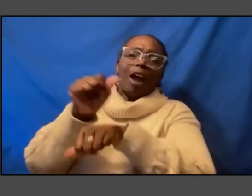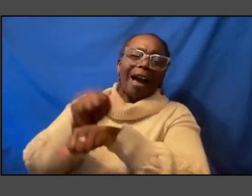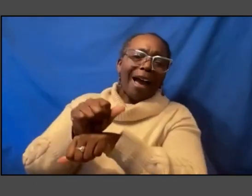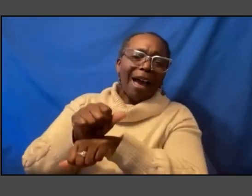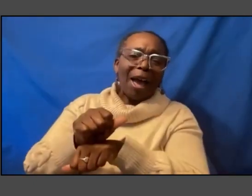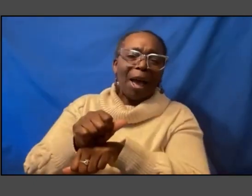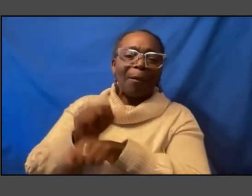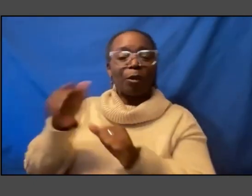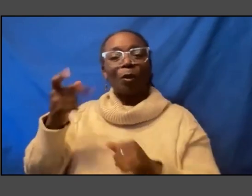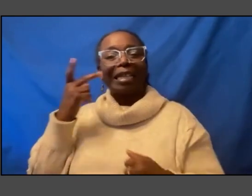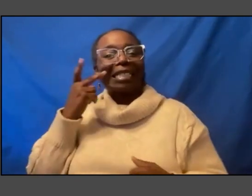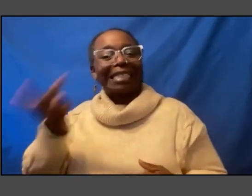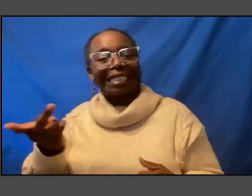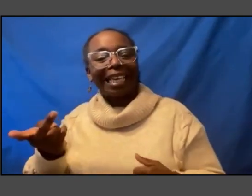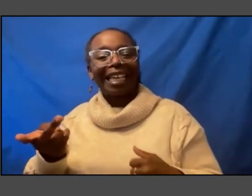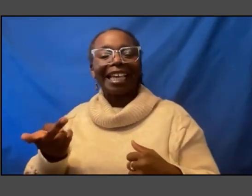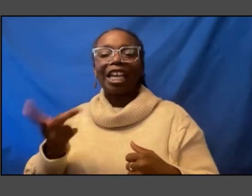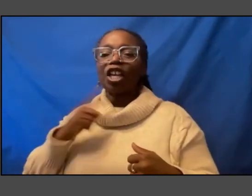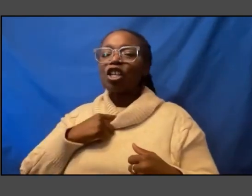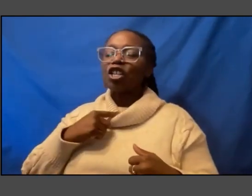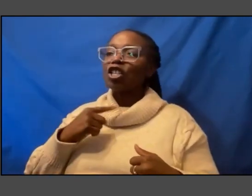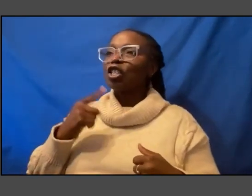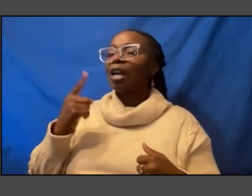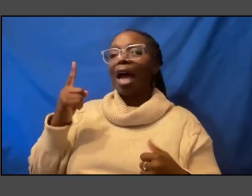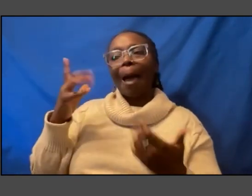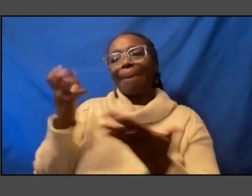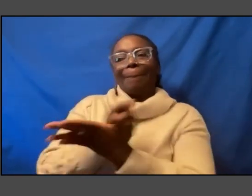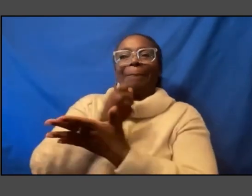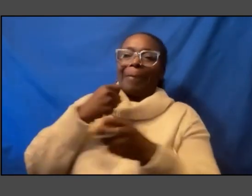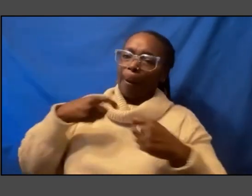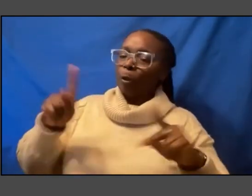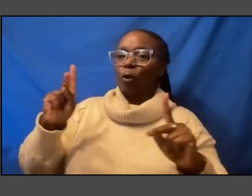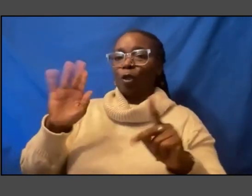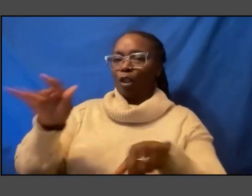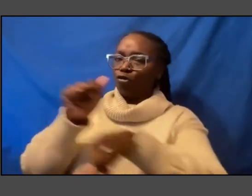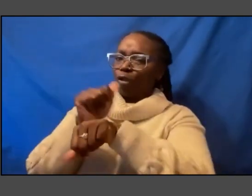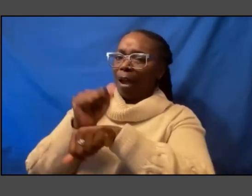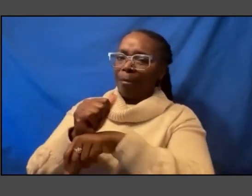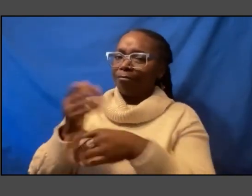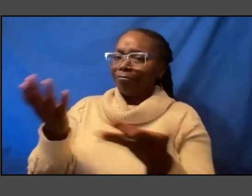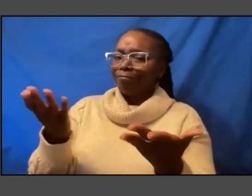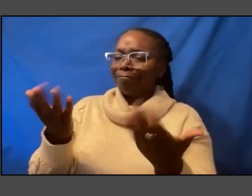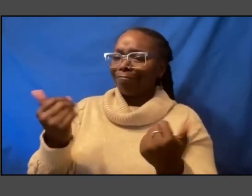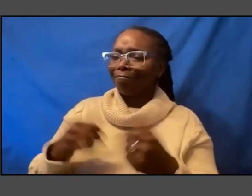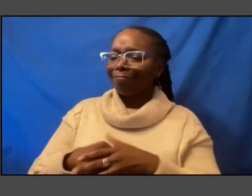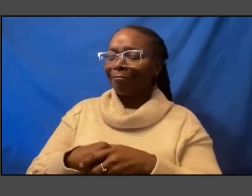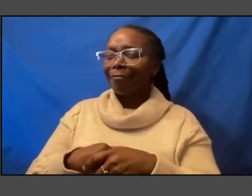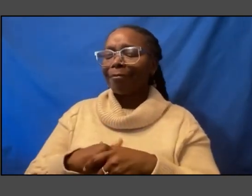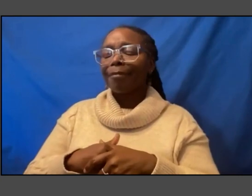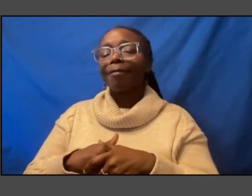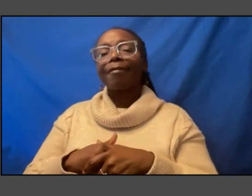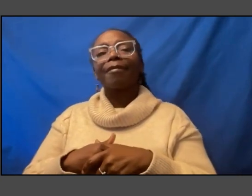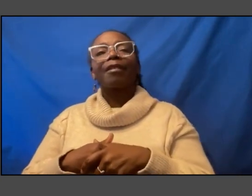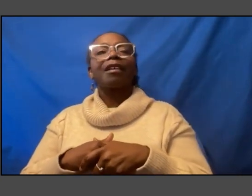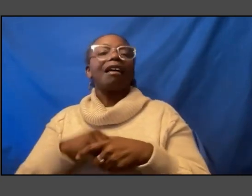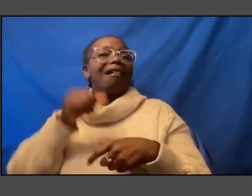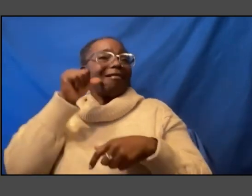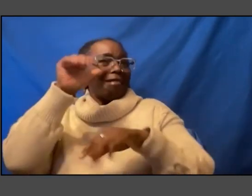you adore that opens for you because you have that job you know last night i spoke at um a club